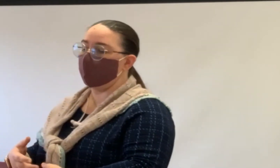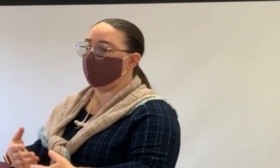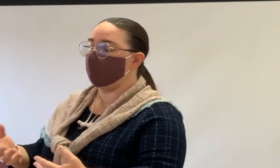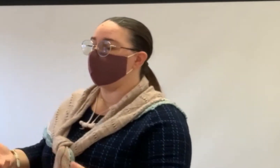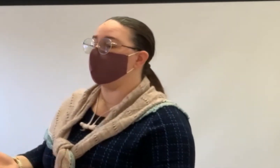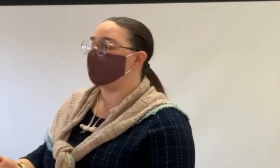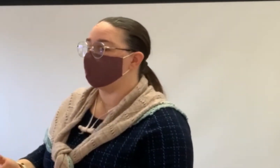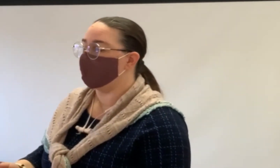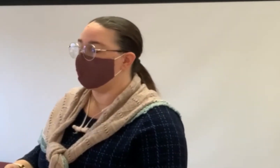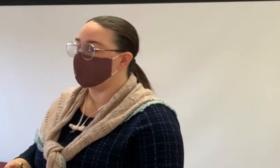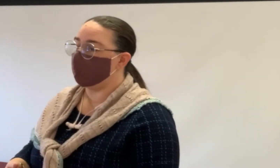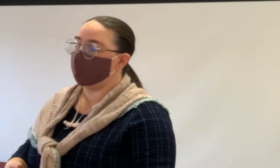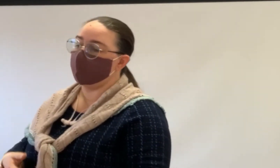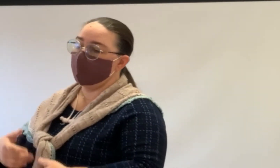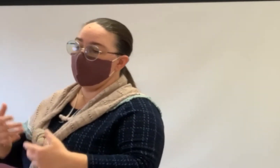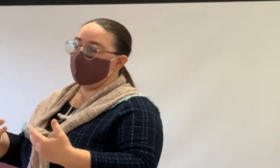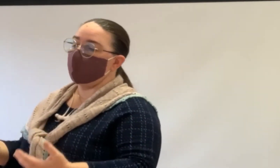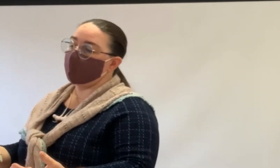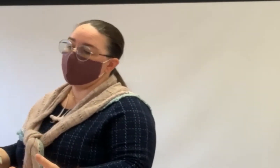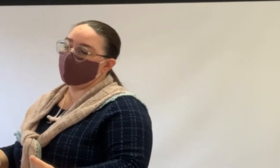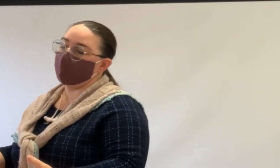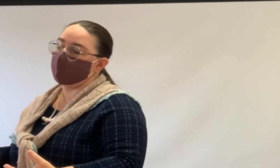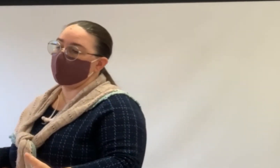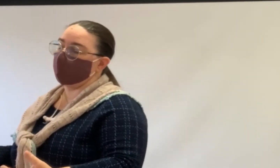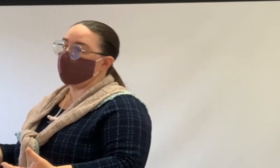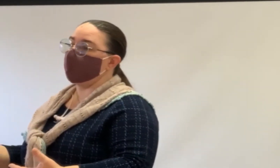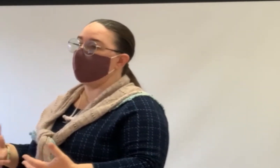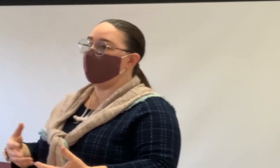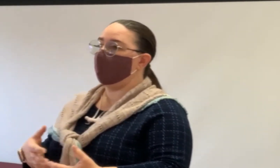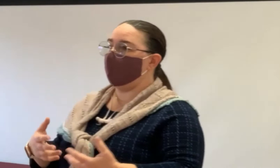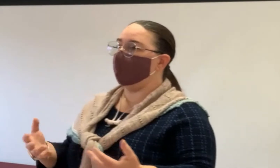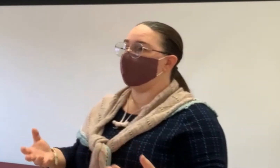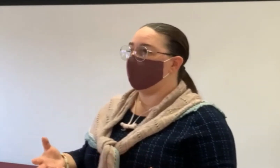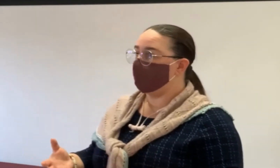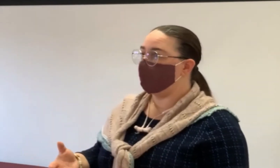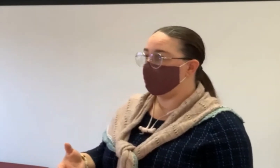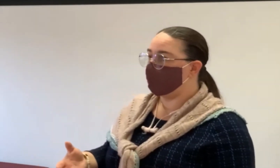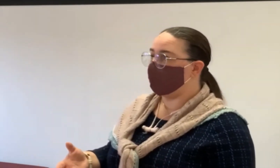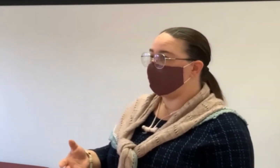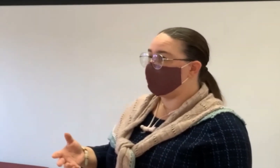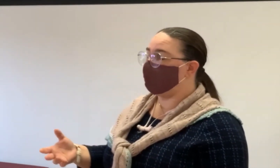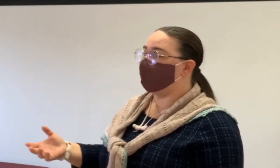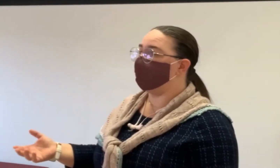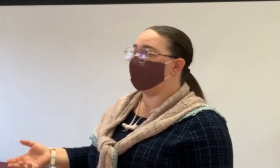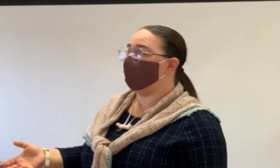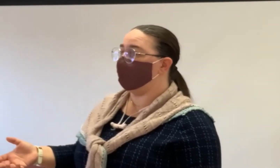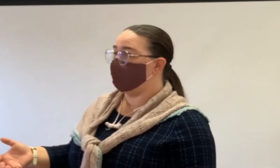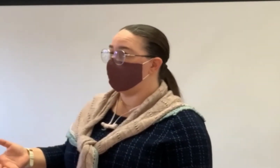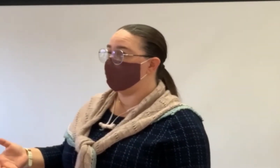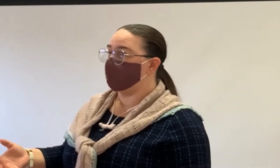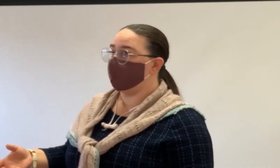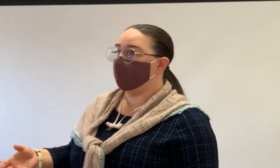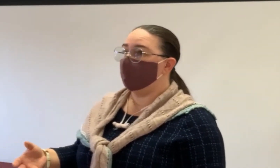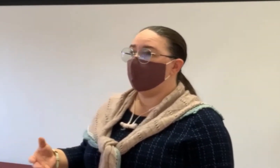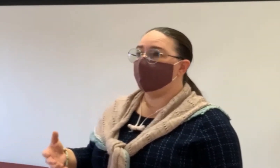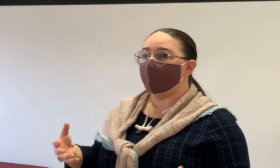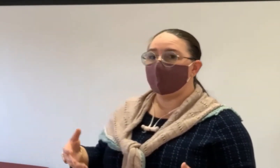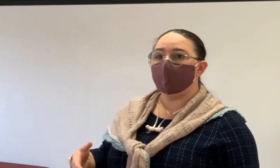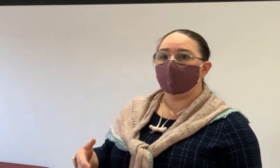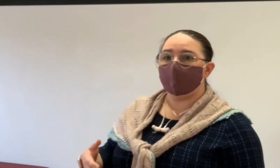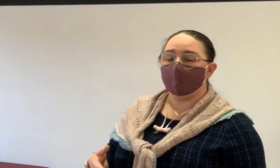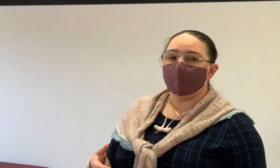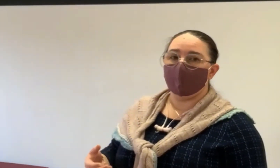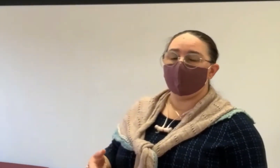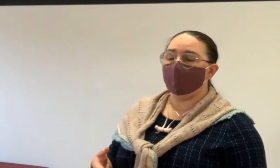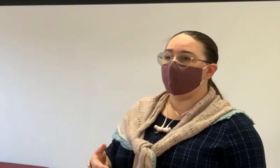and maybe you've had that mortgage for a long time. Maybe you've paid it down. You may have equity in the property even if you have a mortgage. In fact,